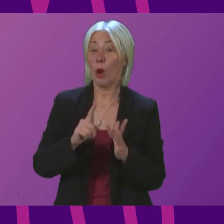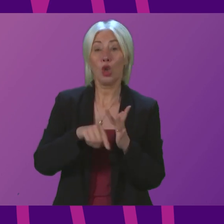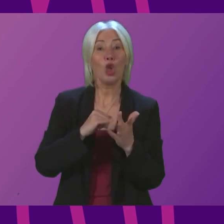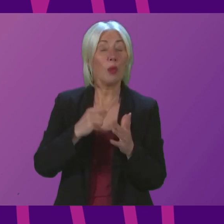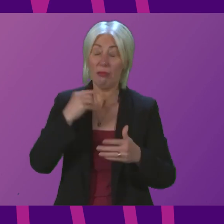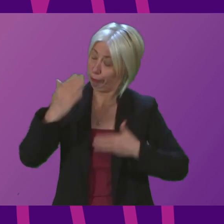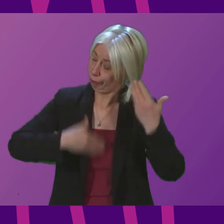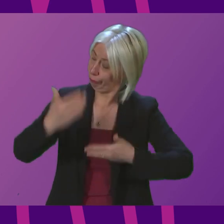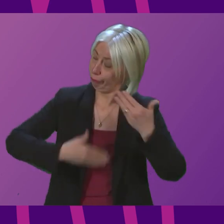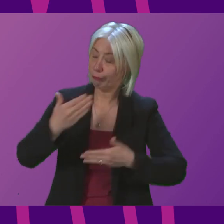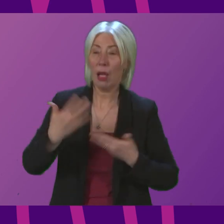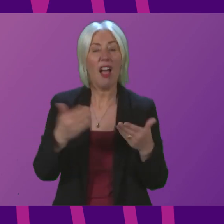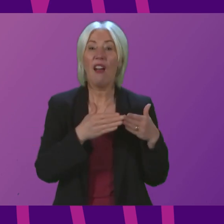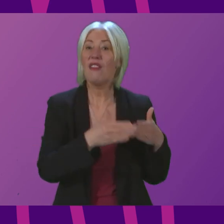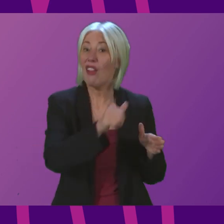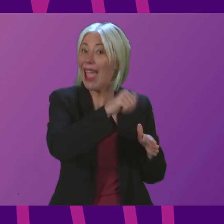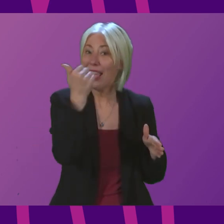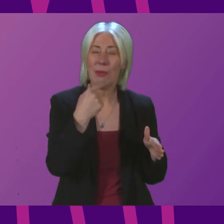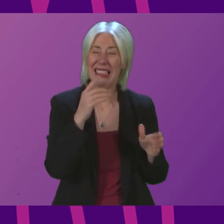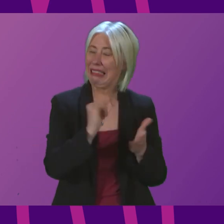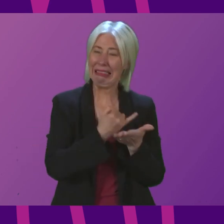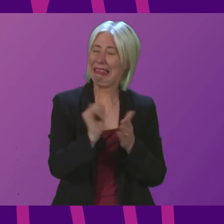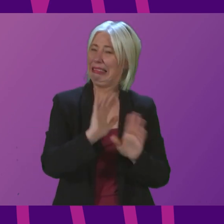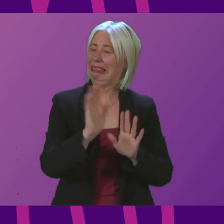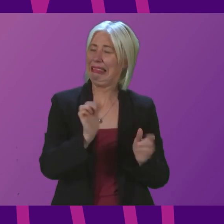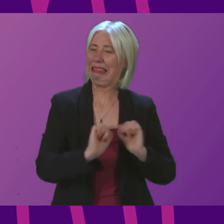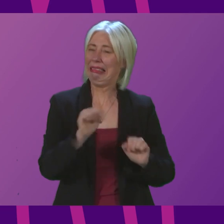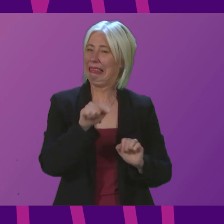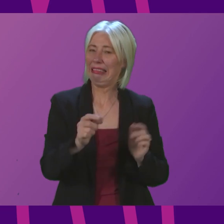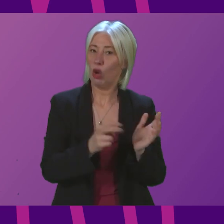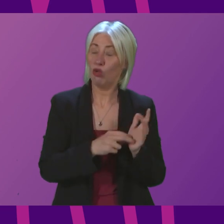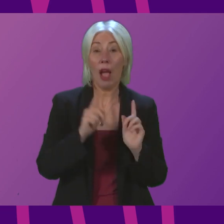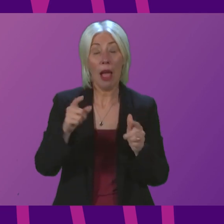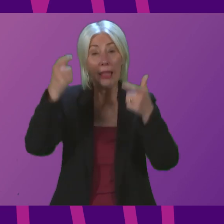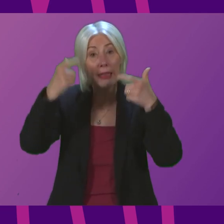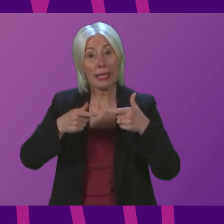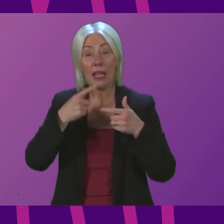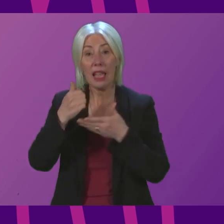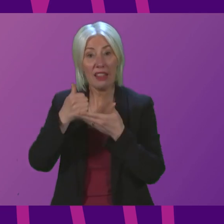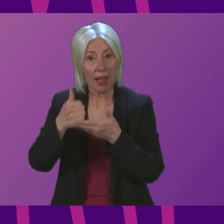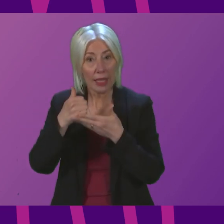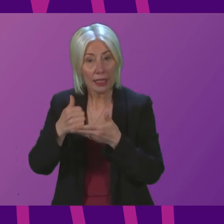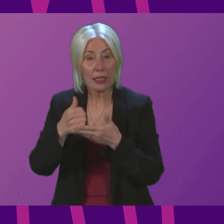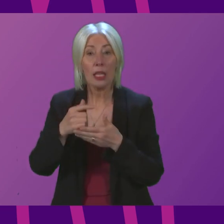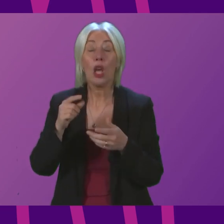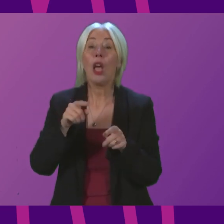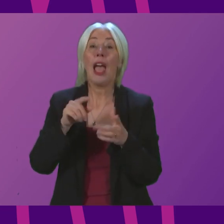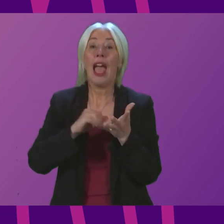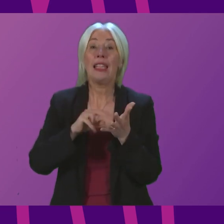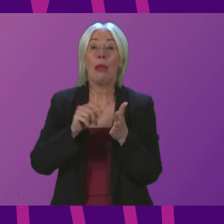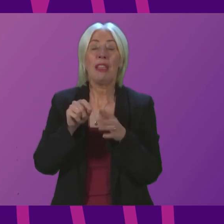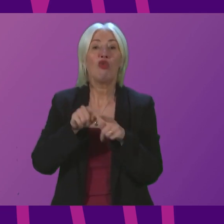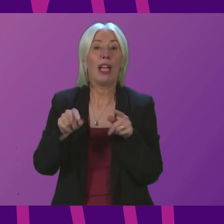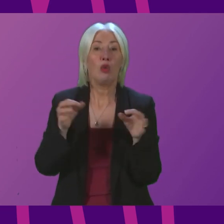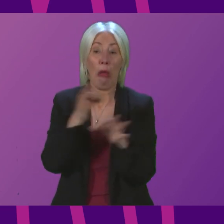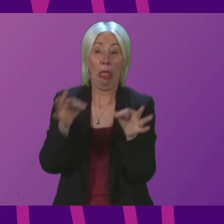ahead, despite ferry experts warning against the contracts. Despite legal advice that the SNP originally tried to cover up, but they couldn't redact properly,